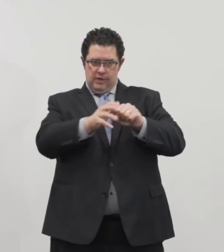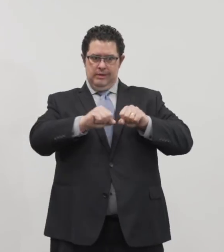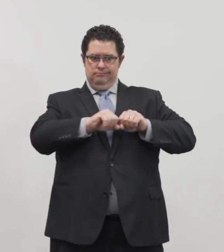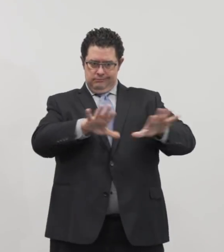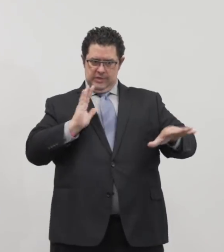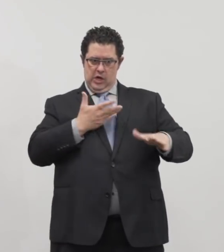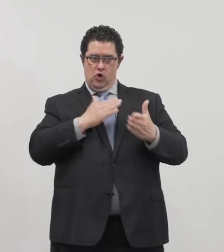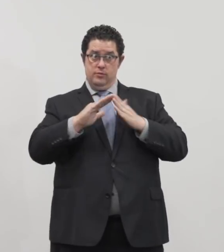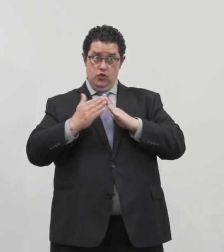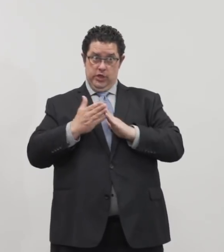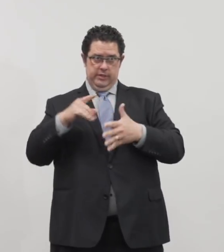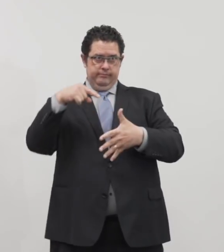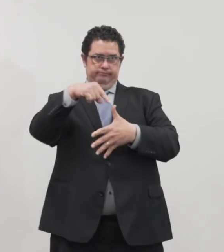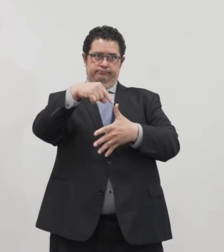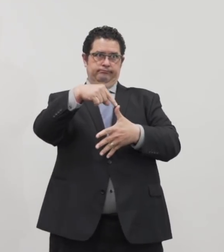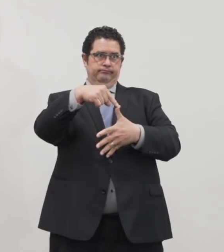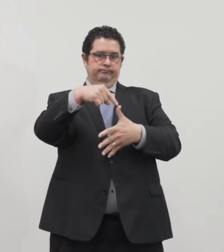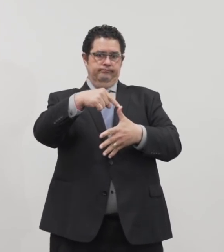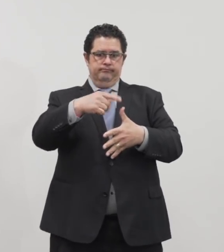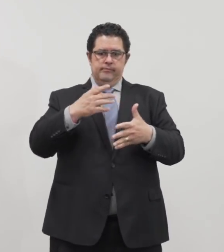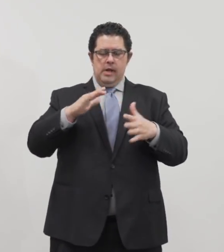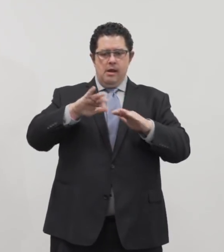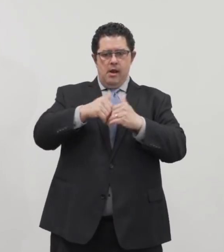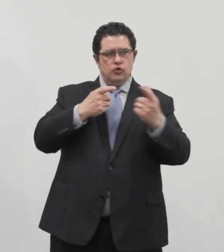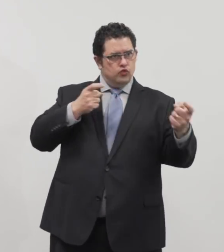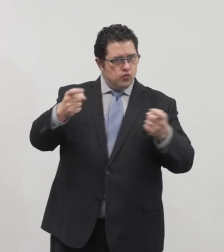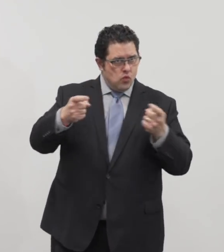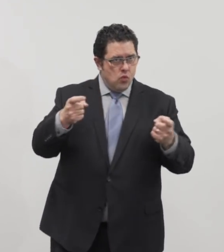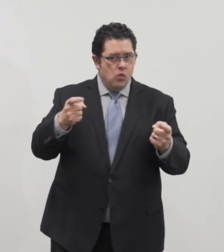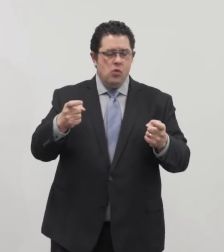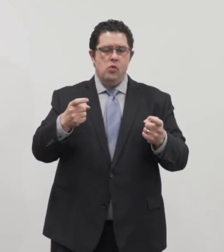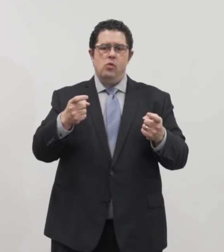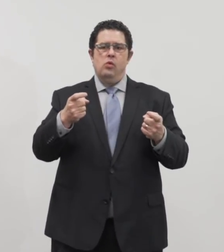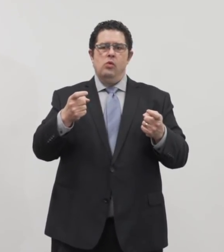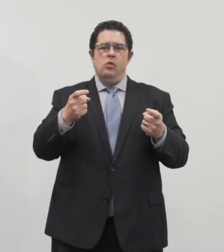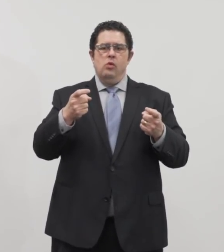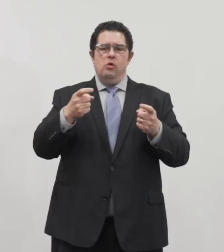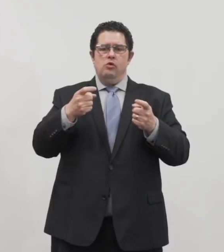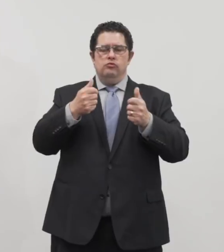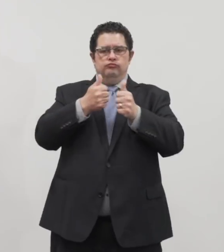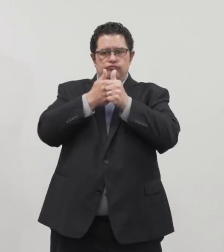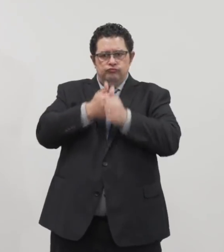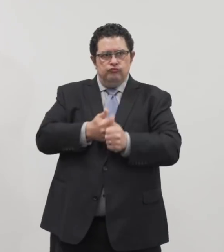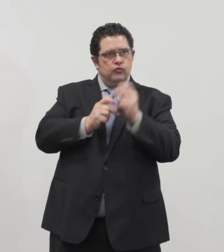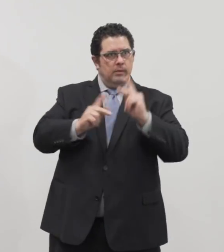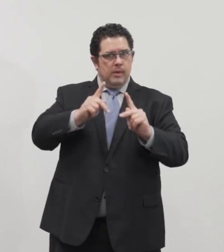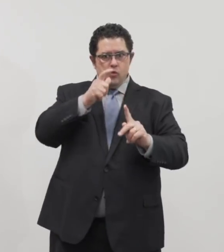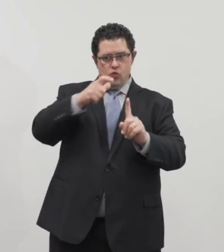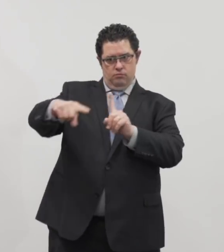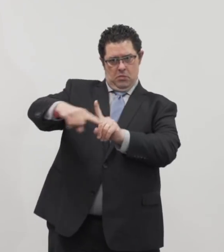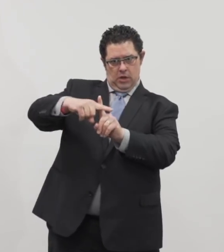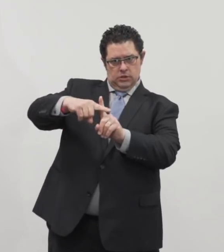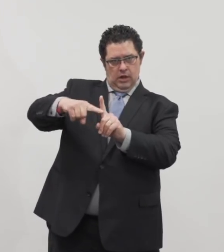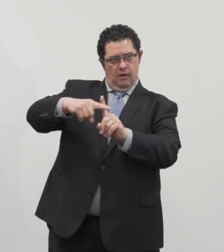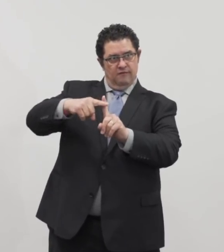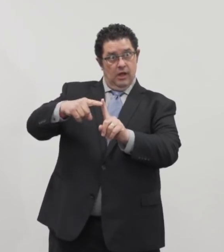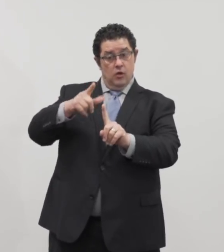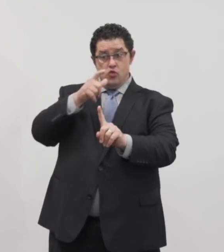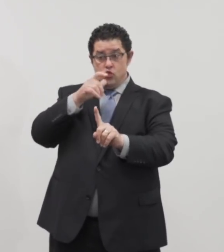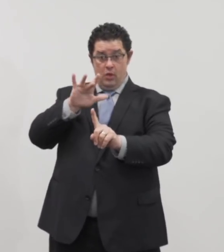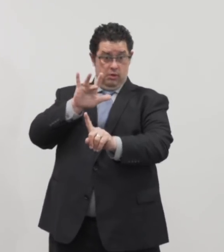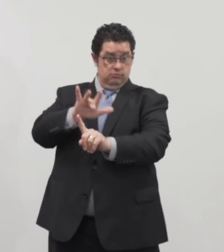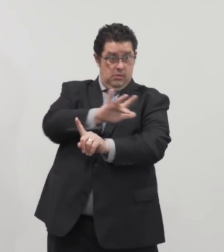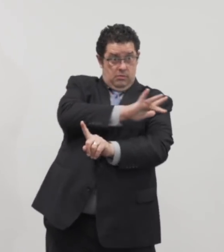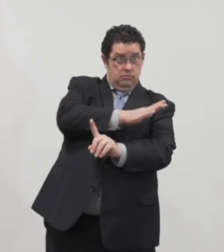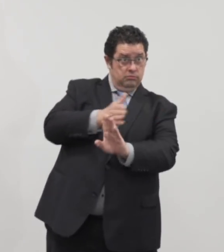in our community in a way that's controlled, in a way that we can track people who are positive, isolate them and track their contacts. That drives all